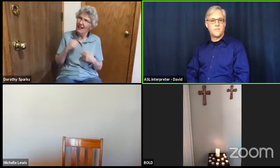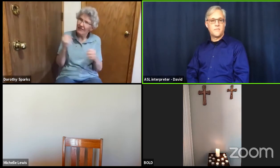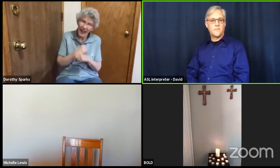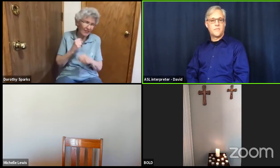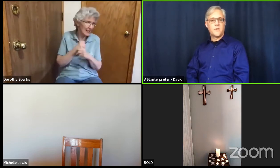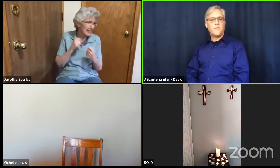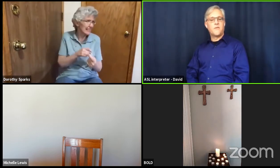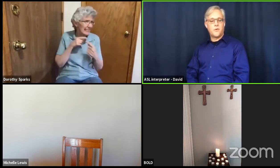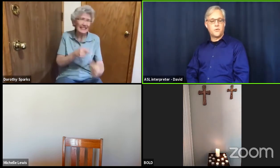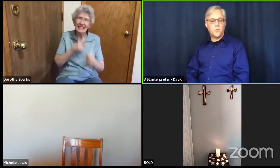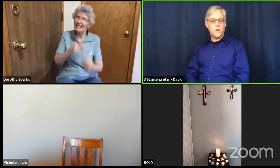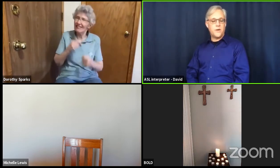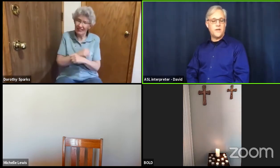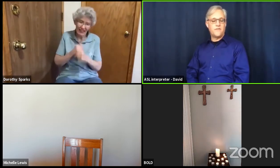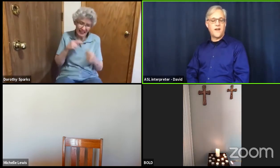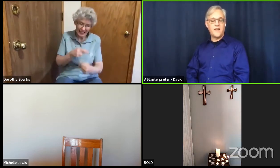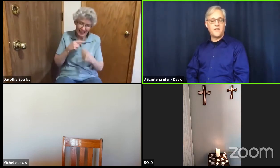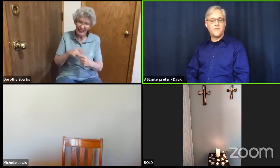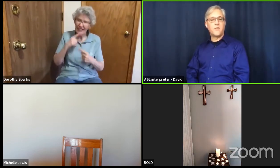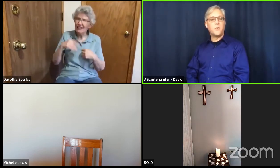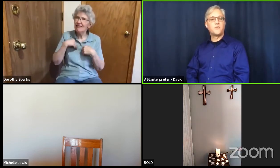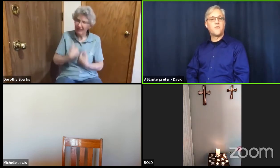for those weary of fighting for the most vulnerable